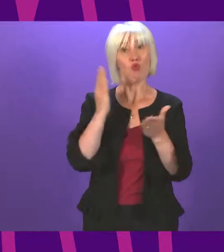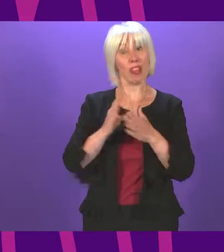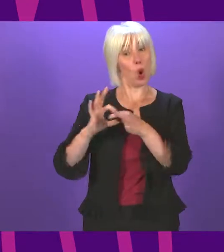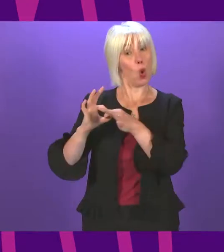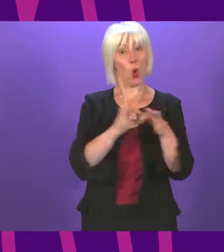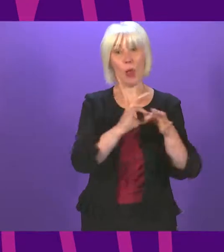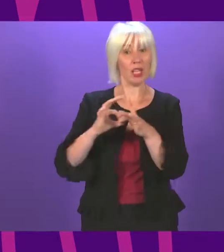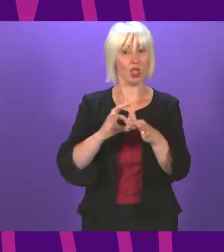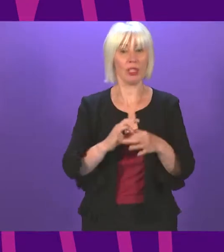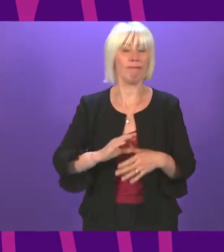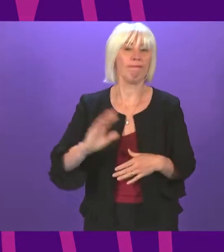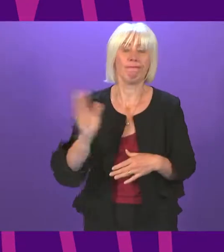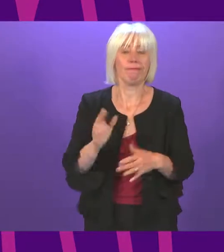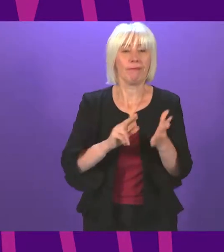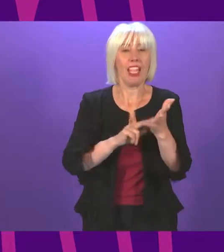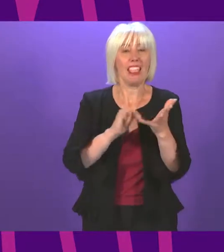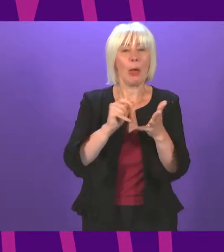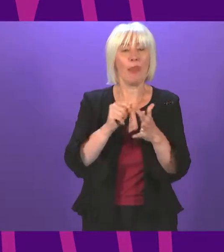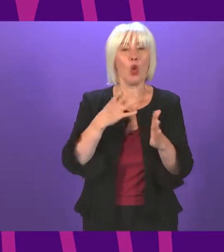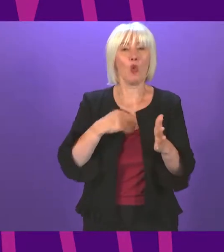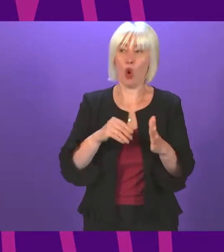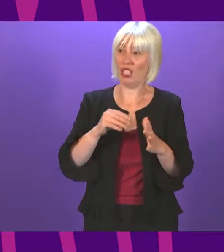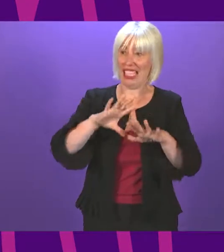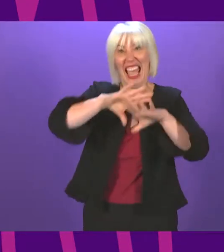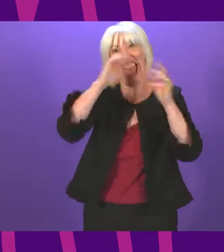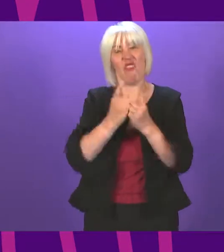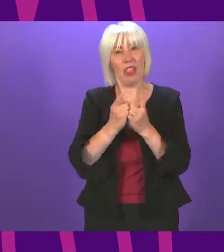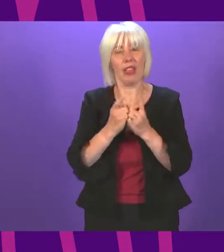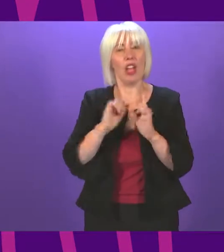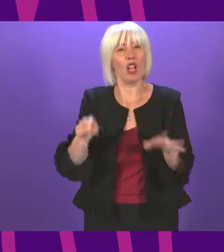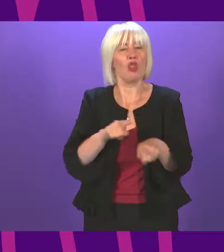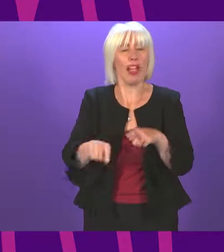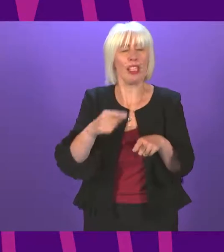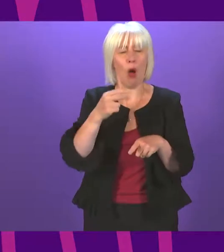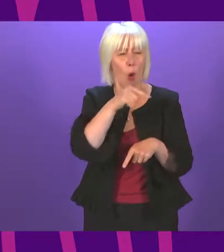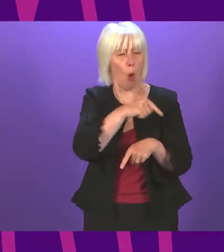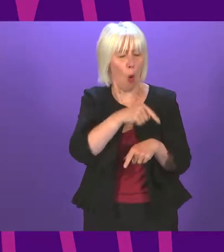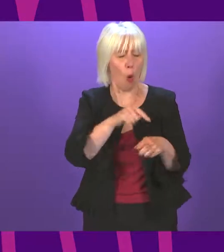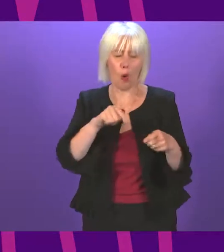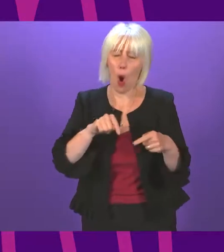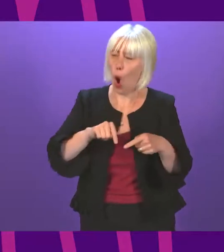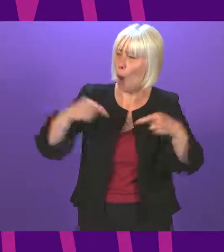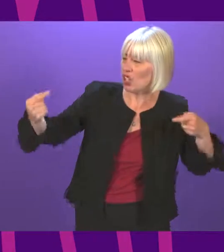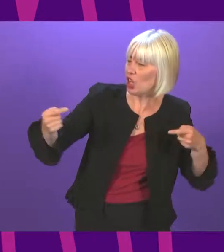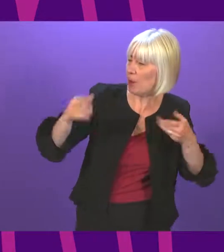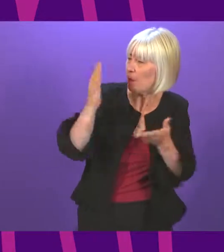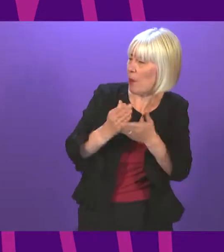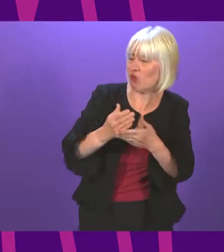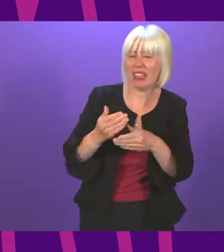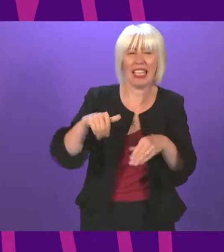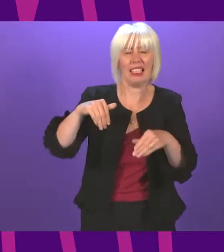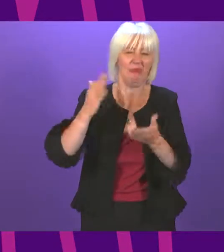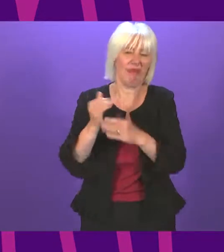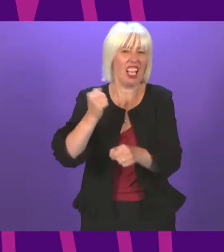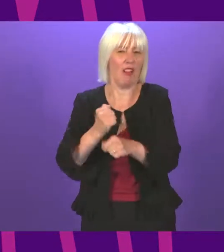wanted to have their cake and eat it. Somehow, they were still trying to pretend that they were in opposition while they were in government. When Patrick Harvey and Lorna